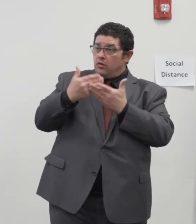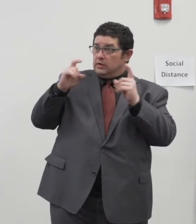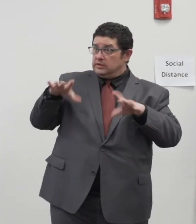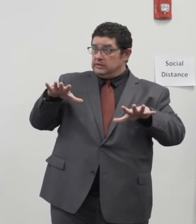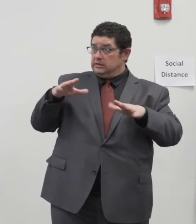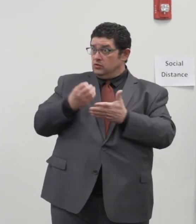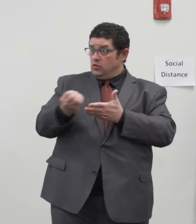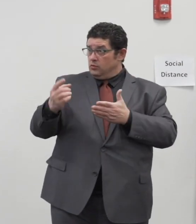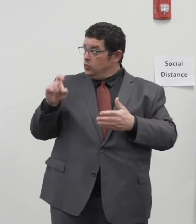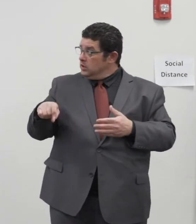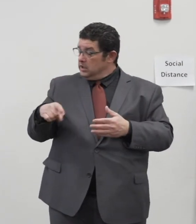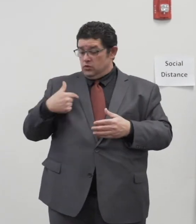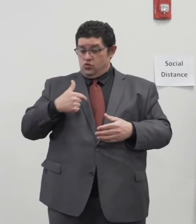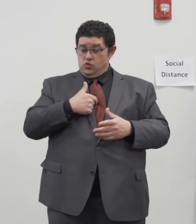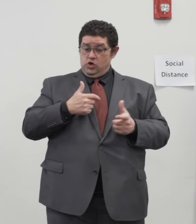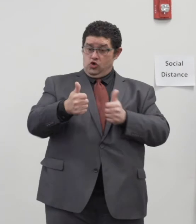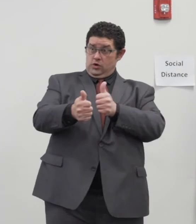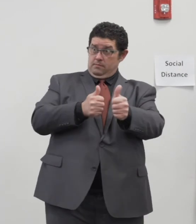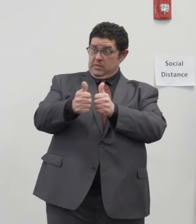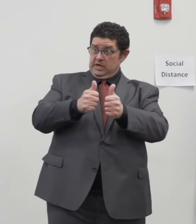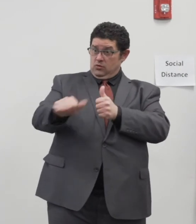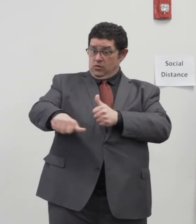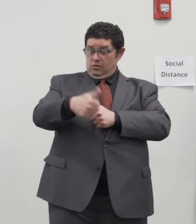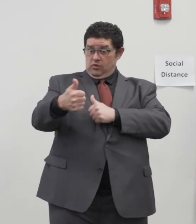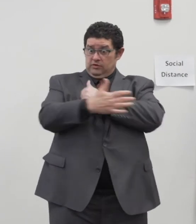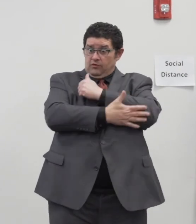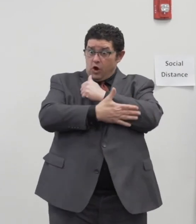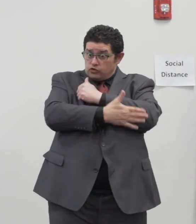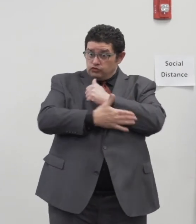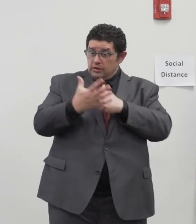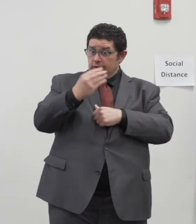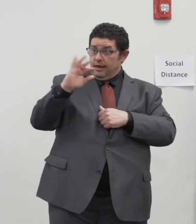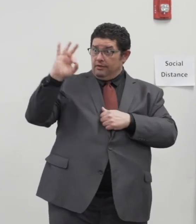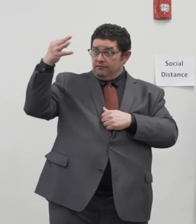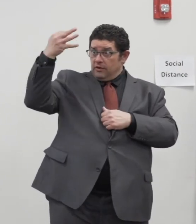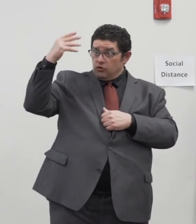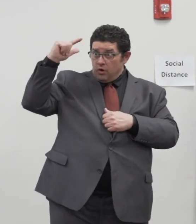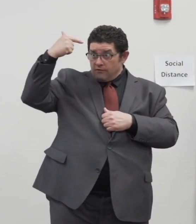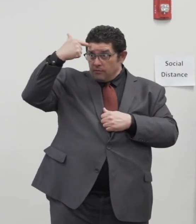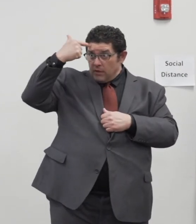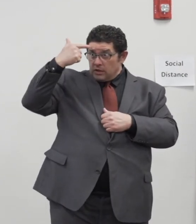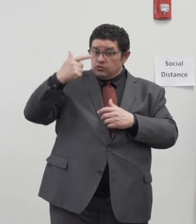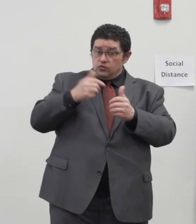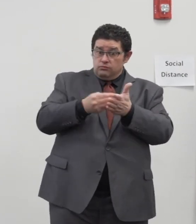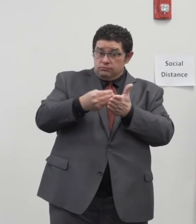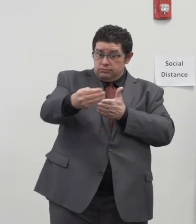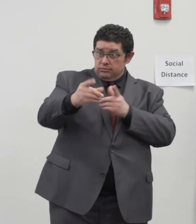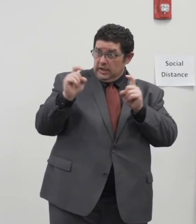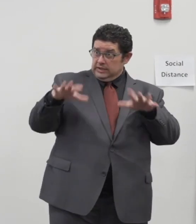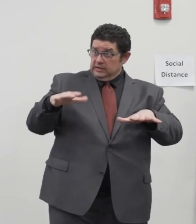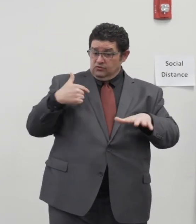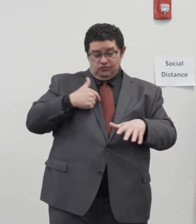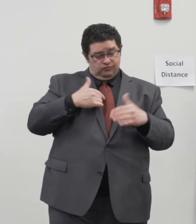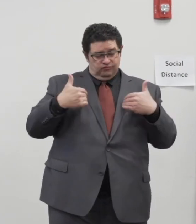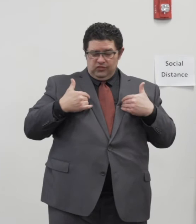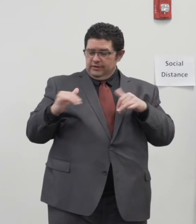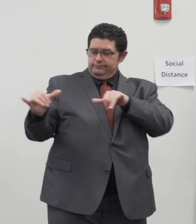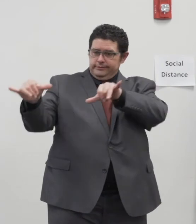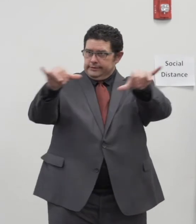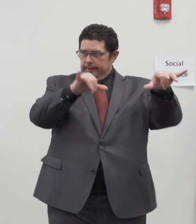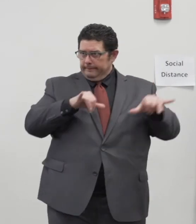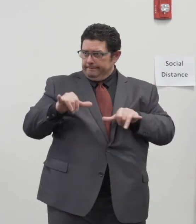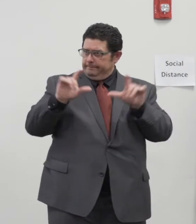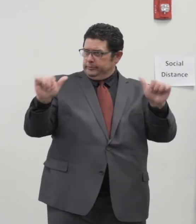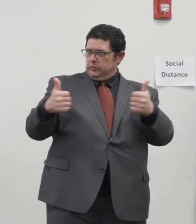we are competing with the rest of the country and the federal government to buy tests we have the same challenges as everyone in the country